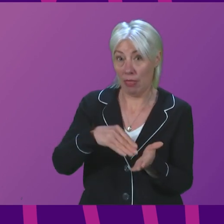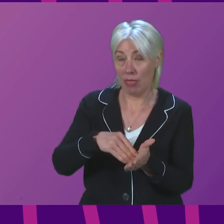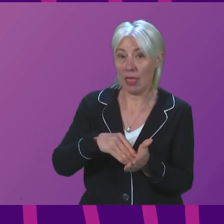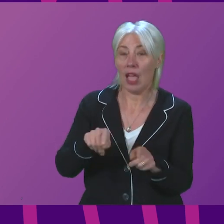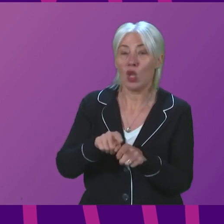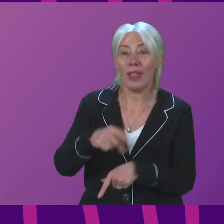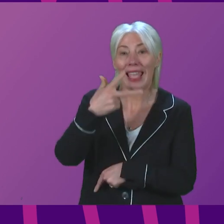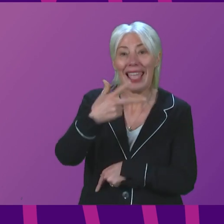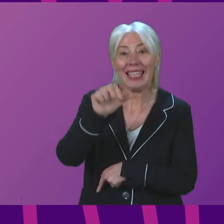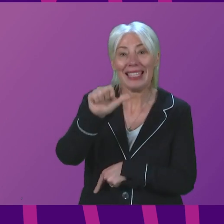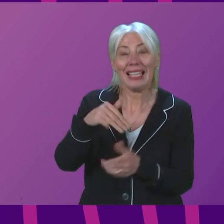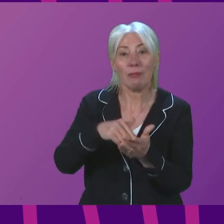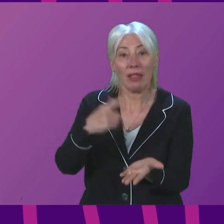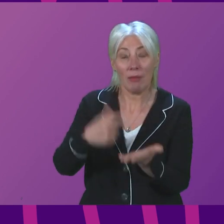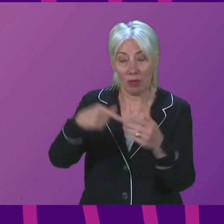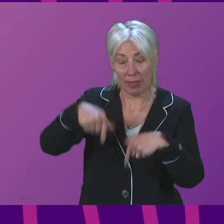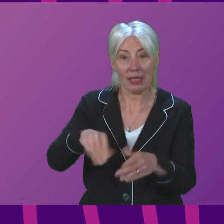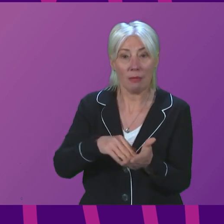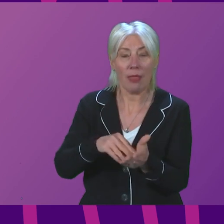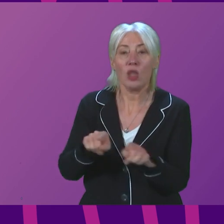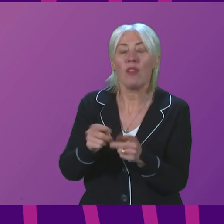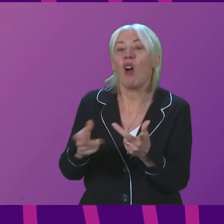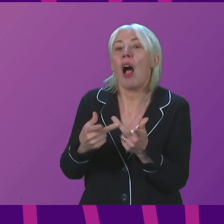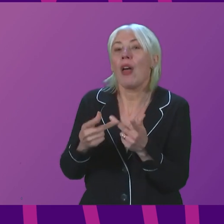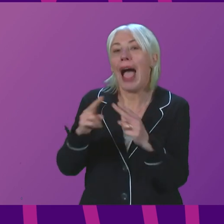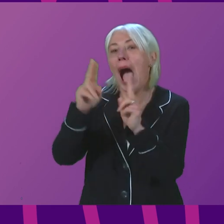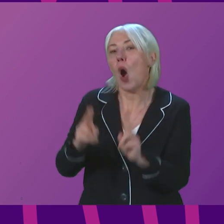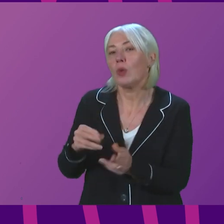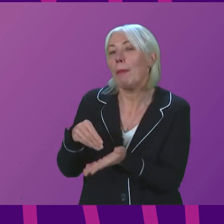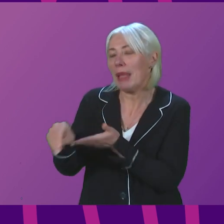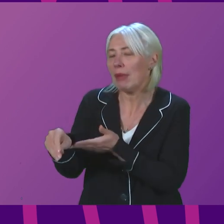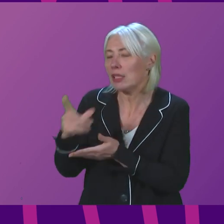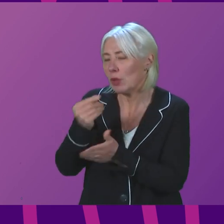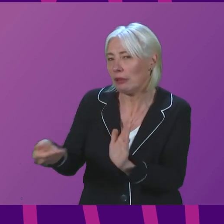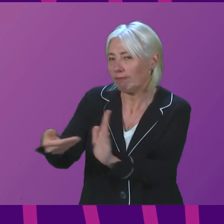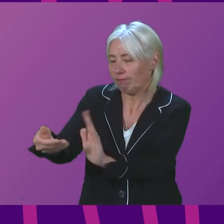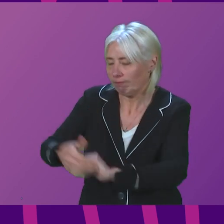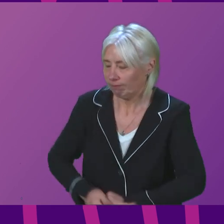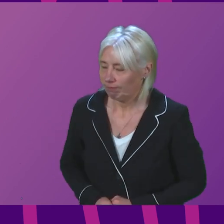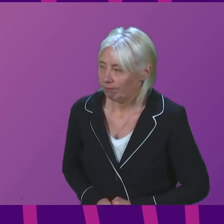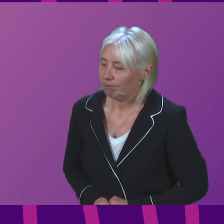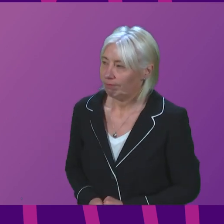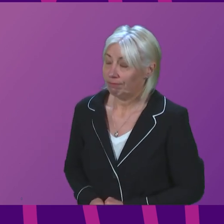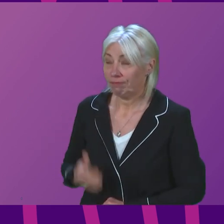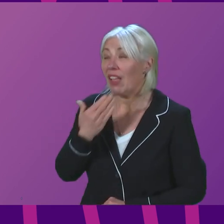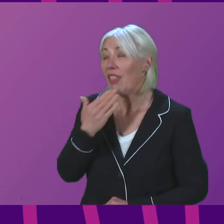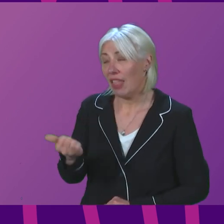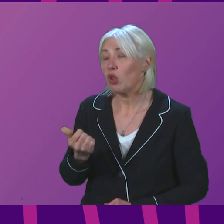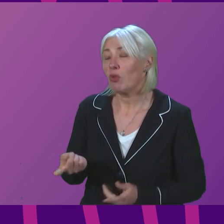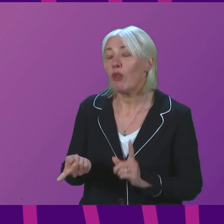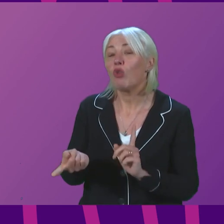to £86 million this year in discretionary housing payments. Mercedes Fialba. I thank the First Minister for that response.